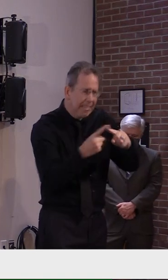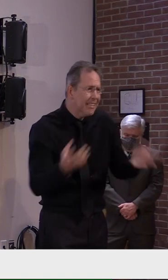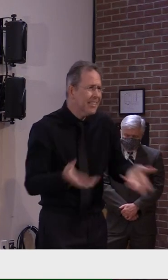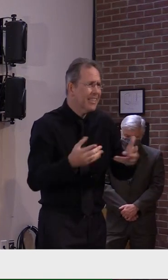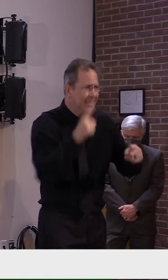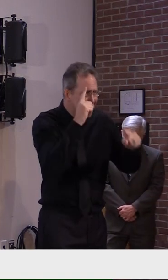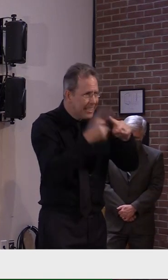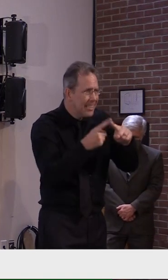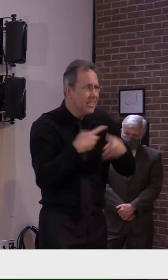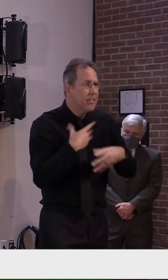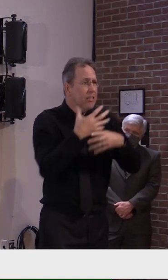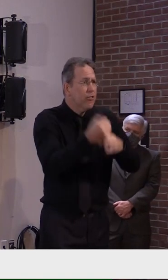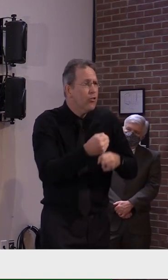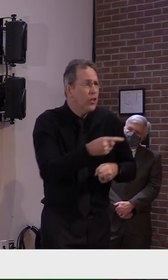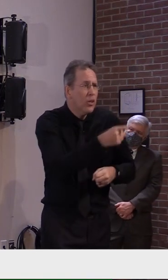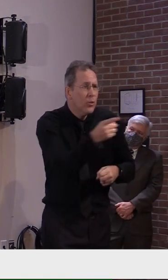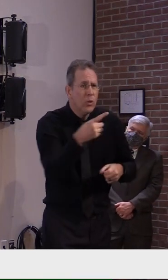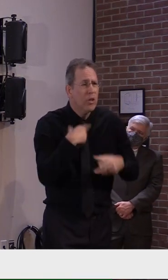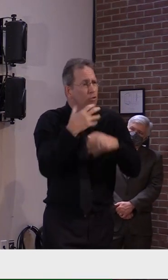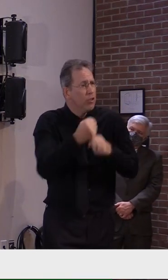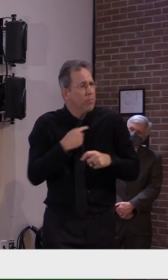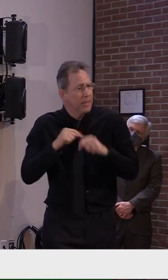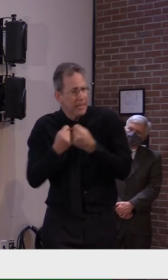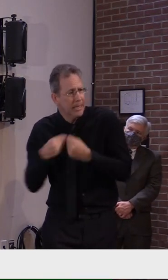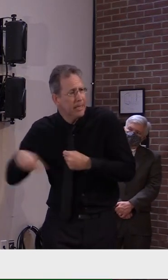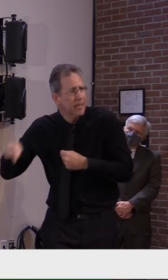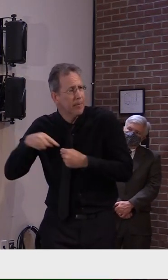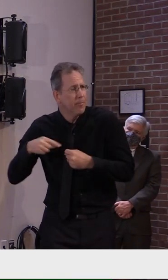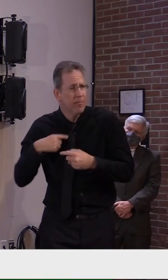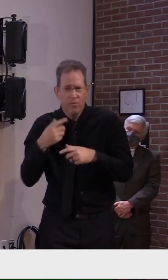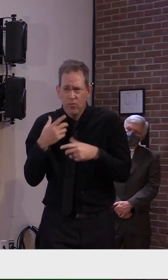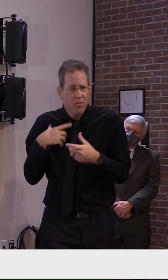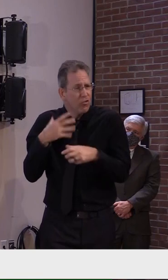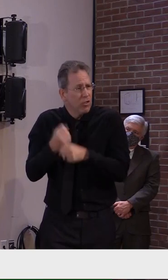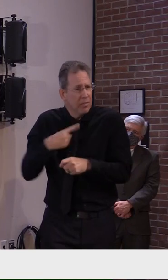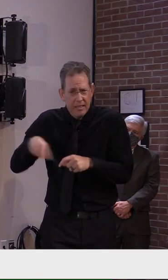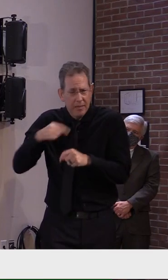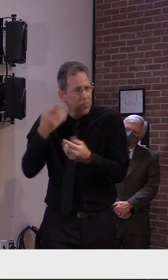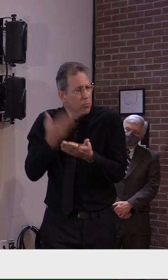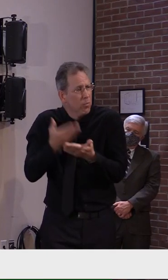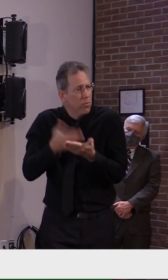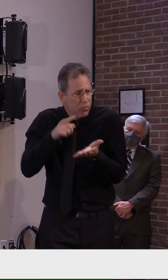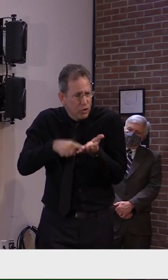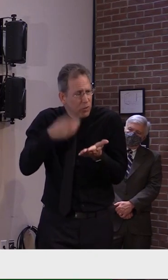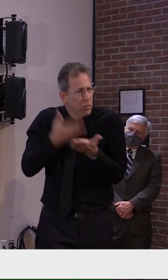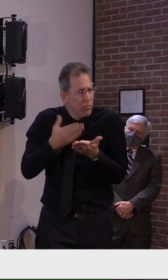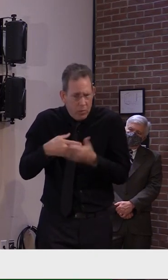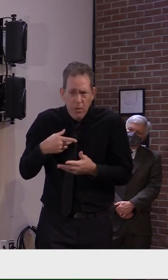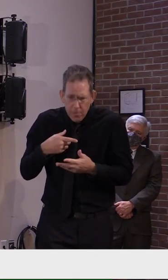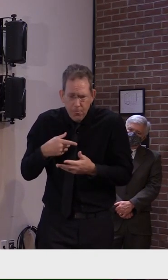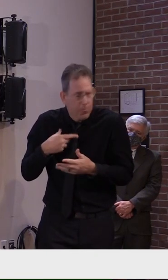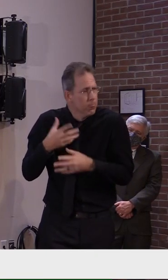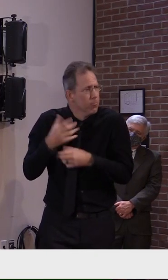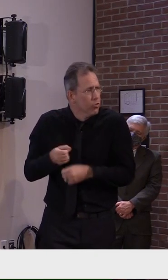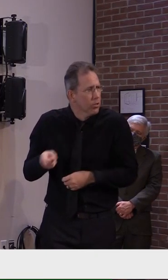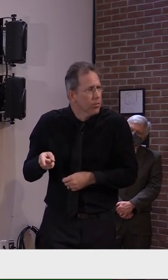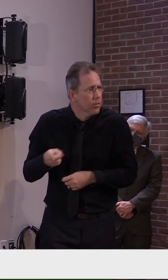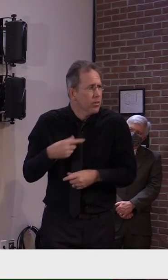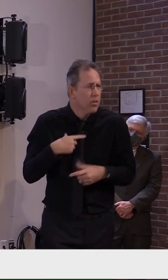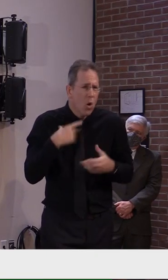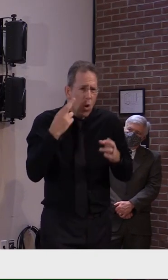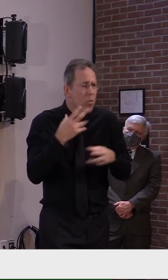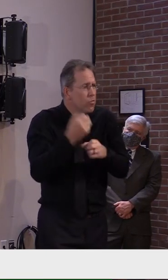uh it's not it's not as though the vast majority of people are doing the right thing so that gives me hope and uh and i'm